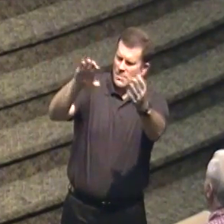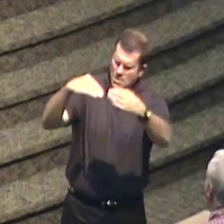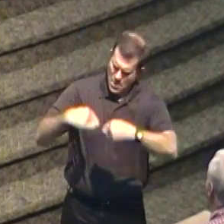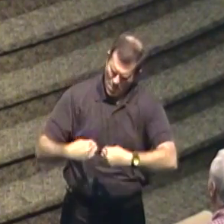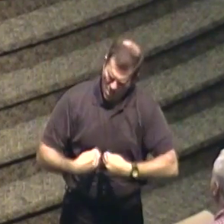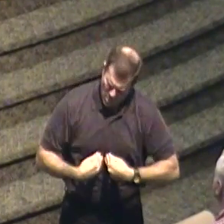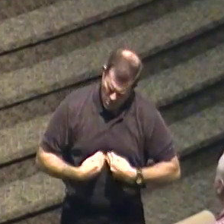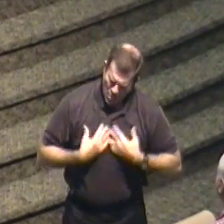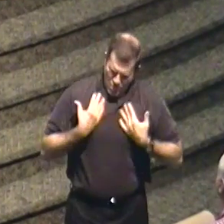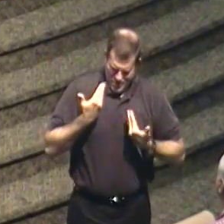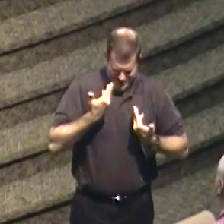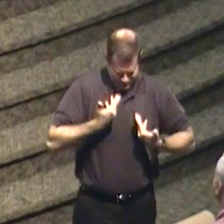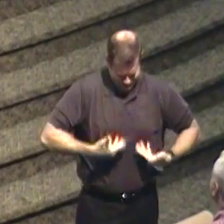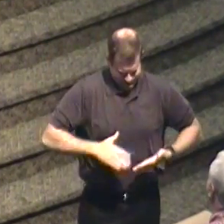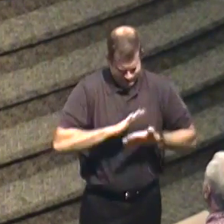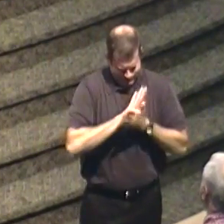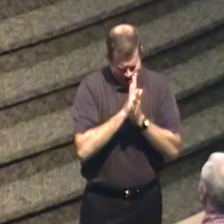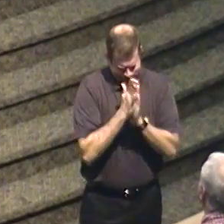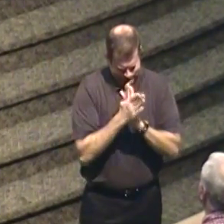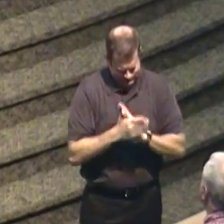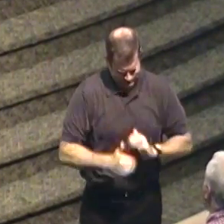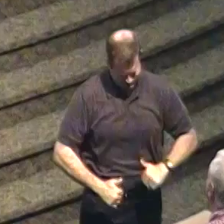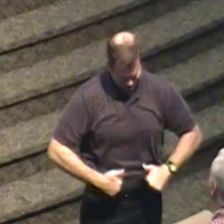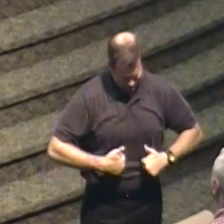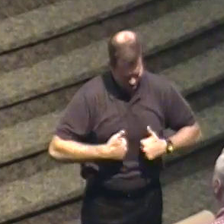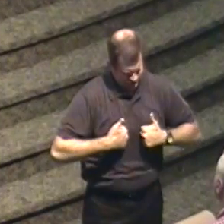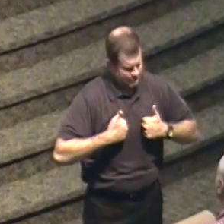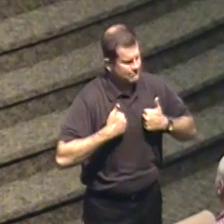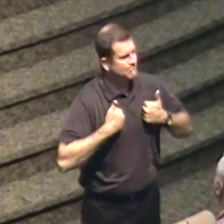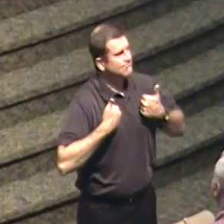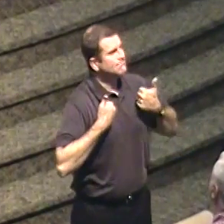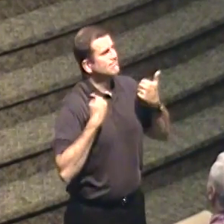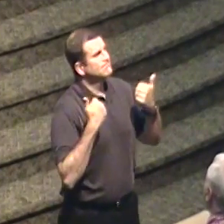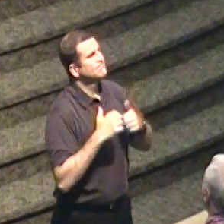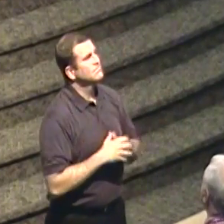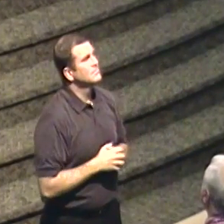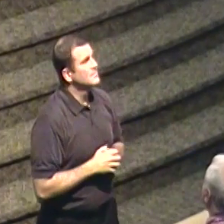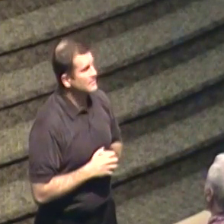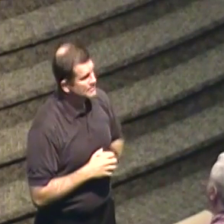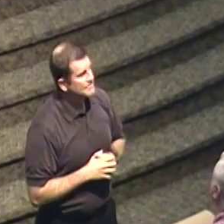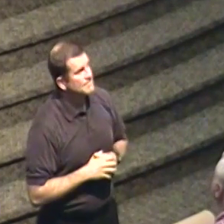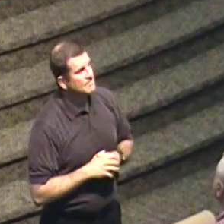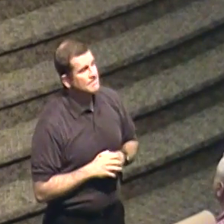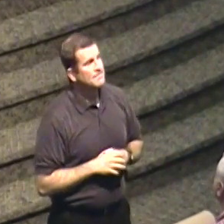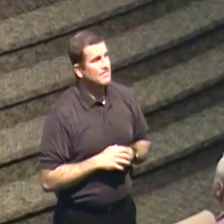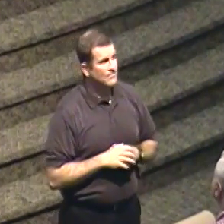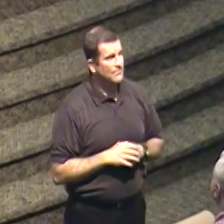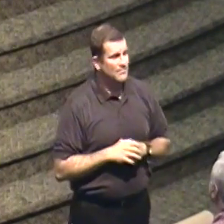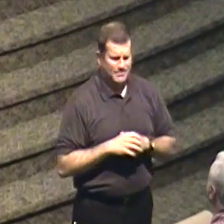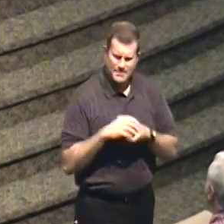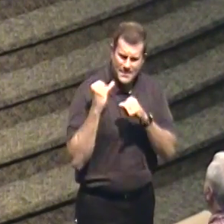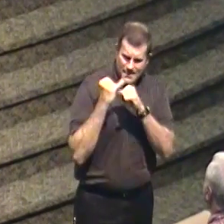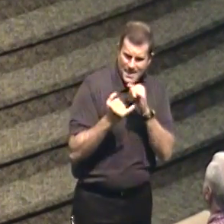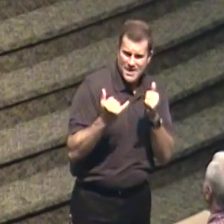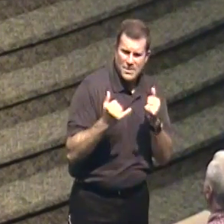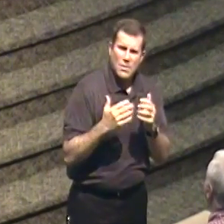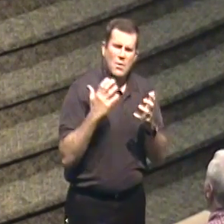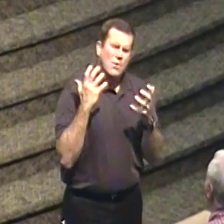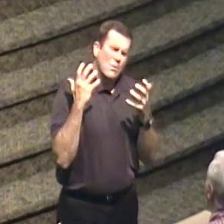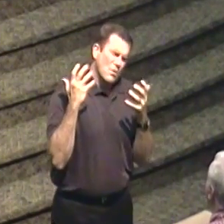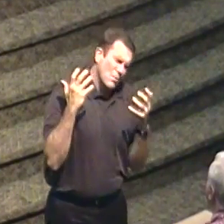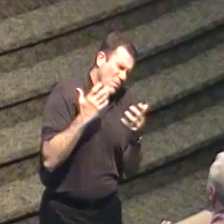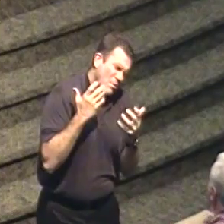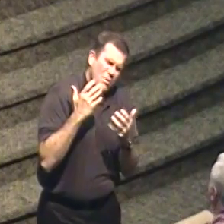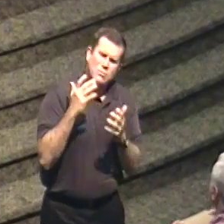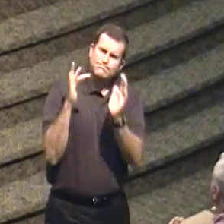His death brings life to death. You got the last one. Oh, the love. Sing this one. Oh,